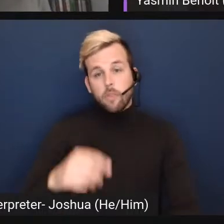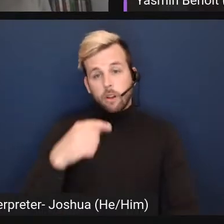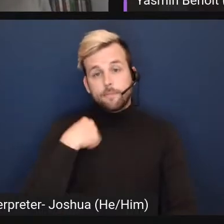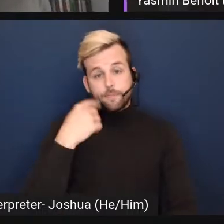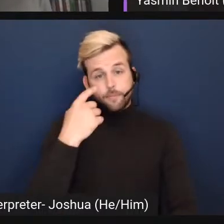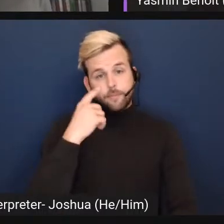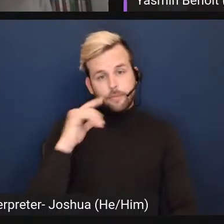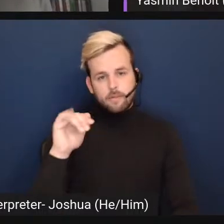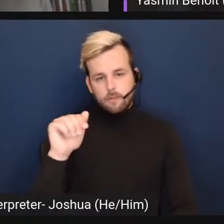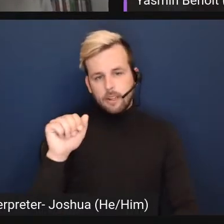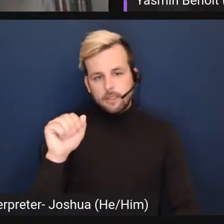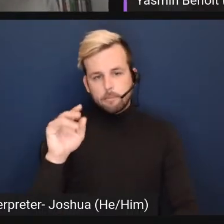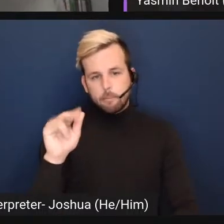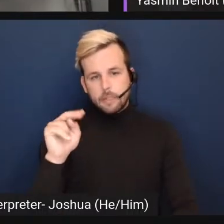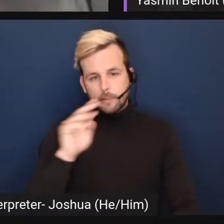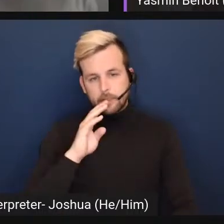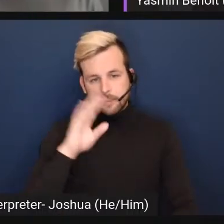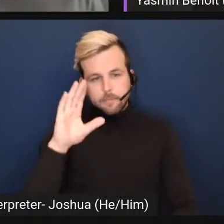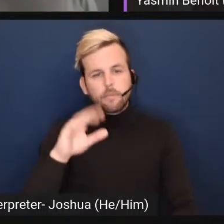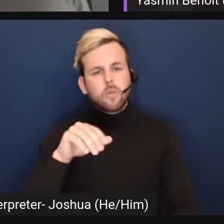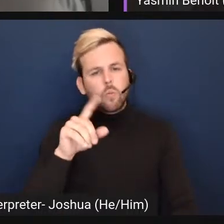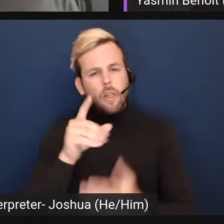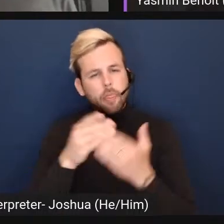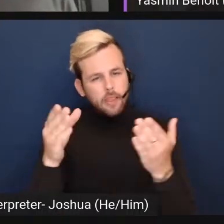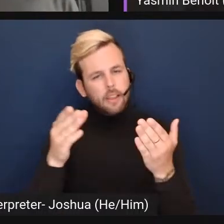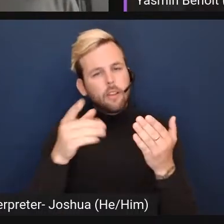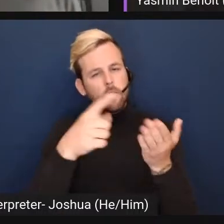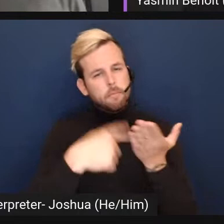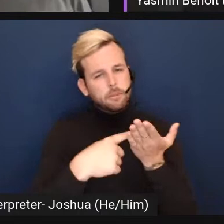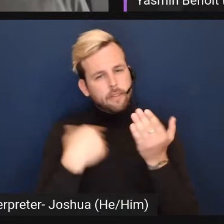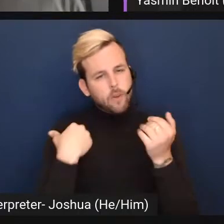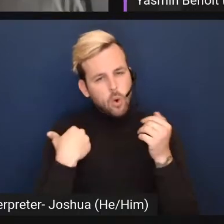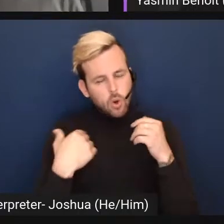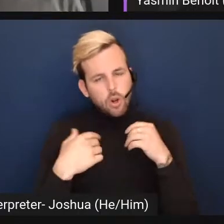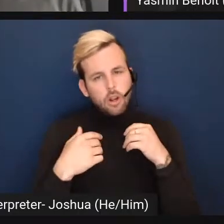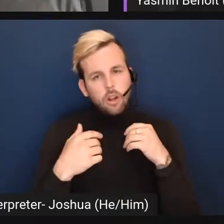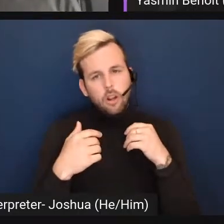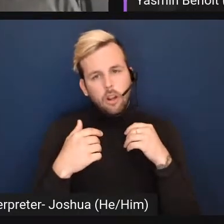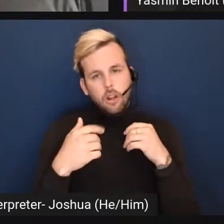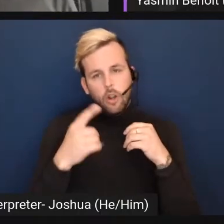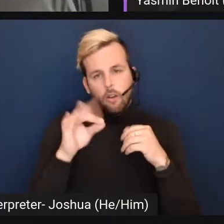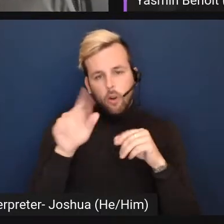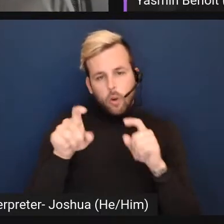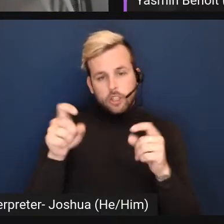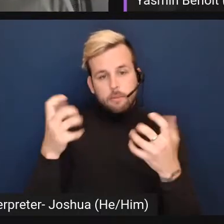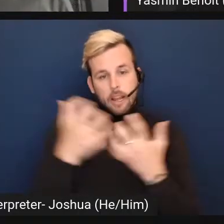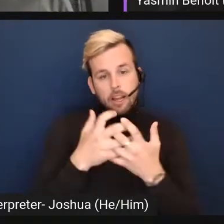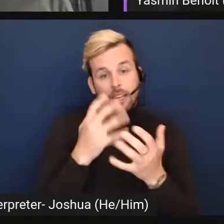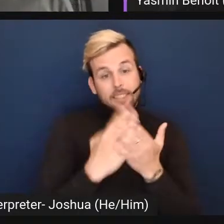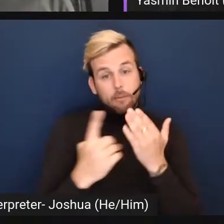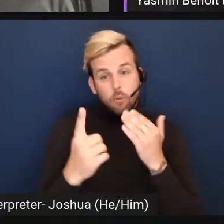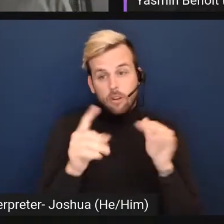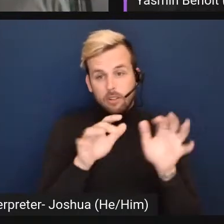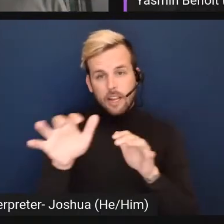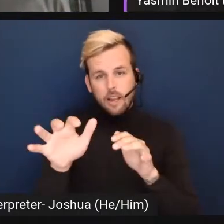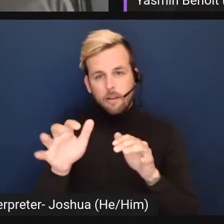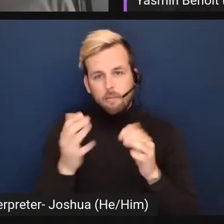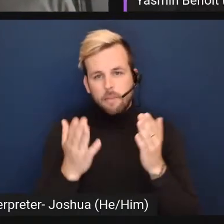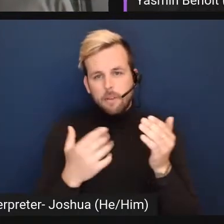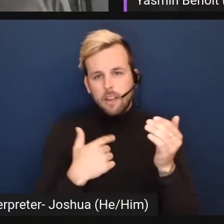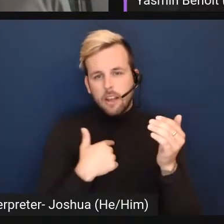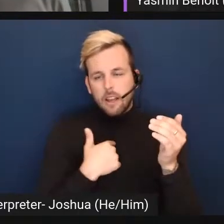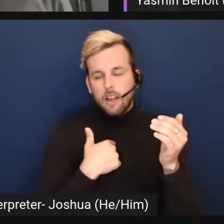kind of touches on what you mentioned before i think is someone posted i'm sure i could probably say